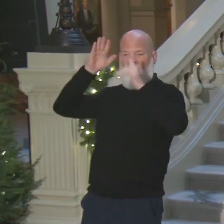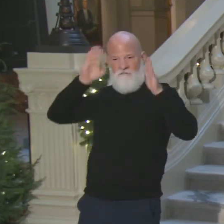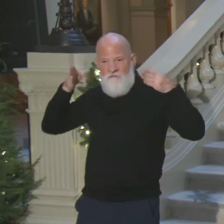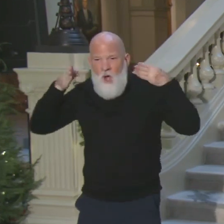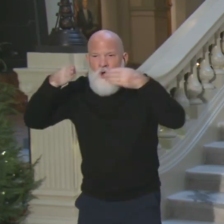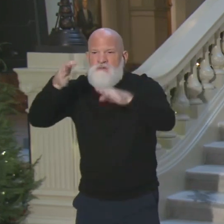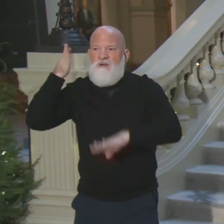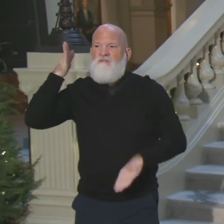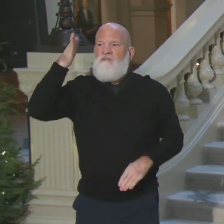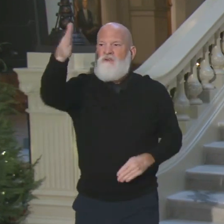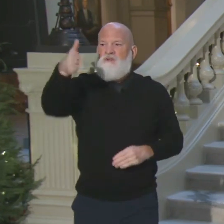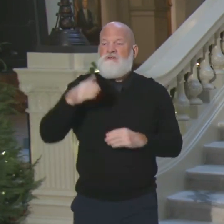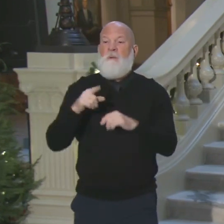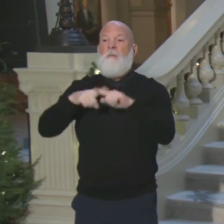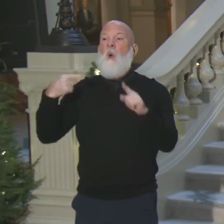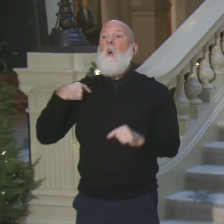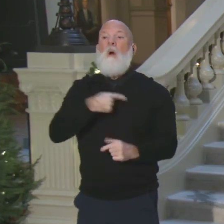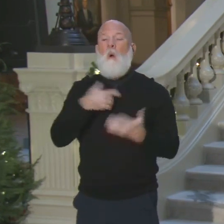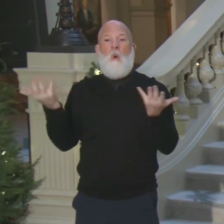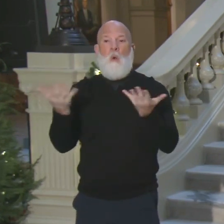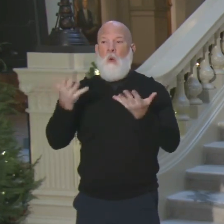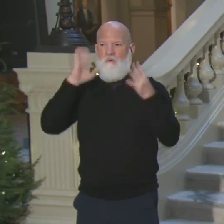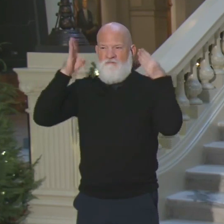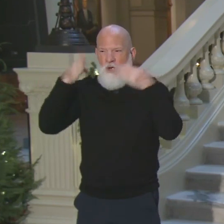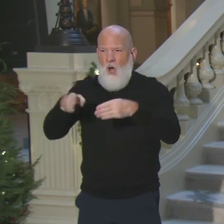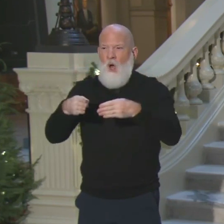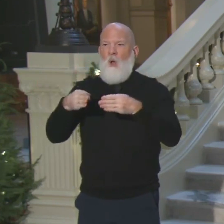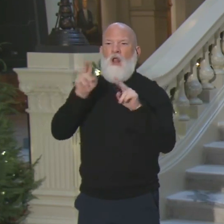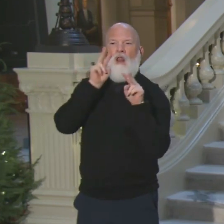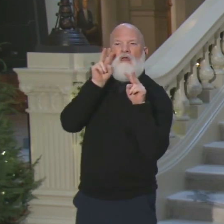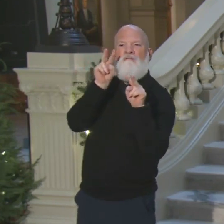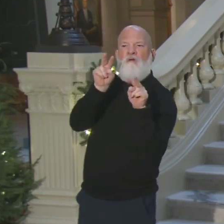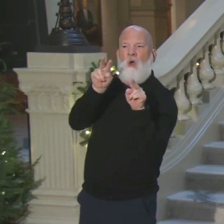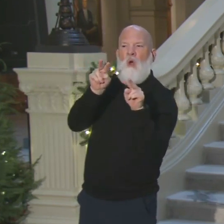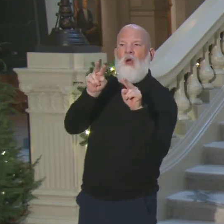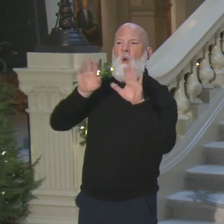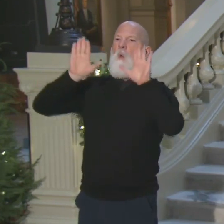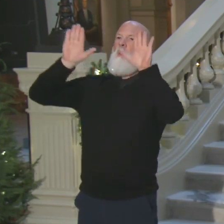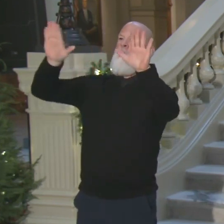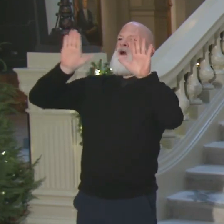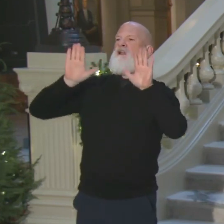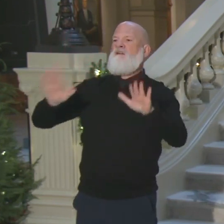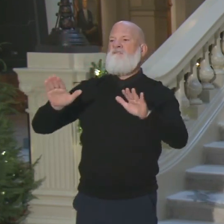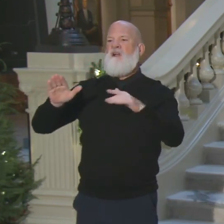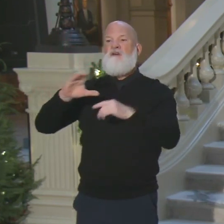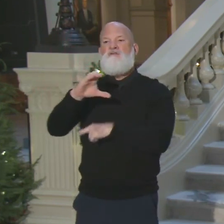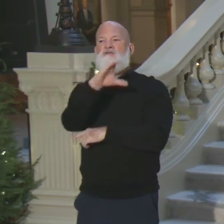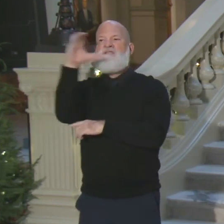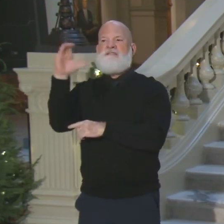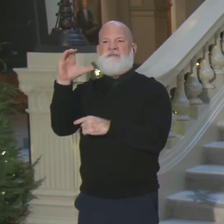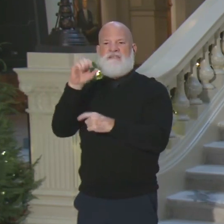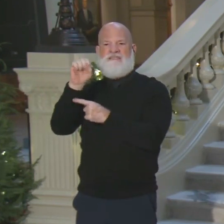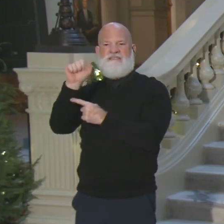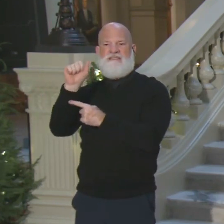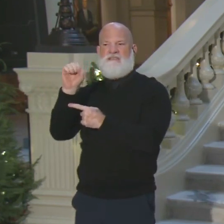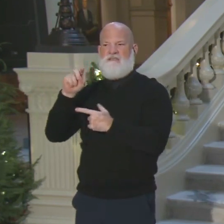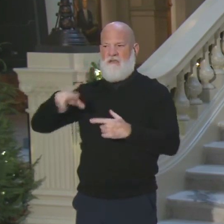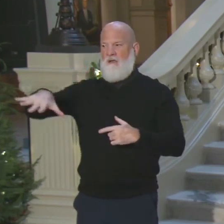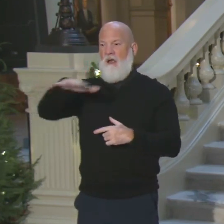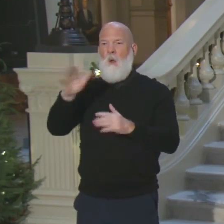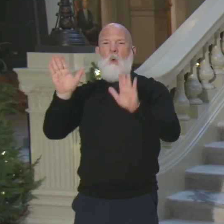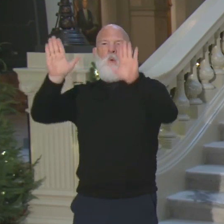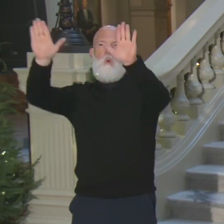time and then a good legislative session and we will have our elections bill brought forward. It will be a major reform